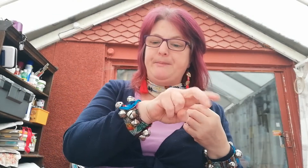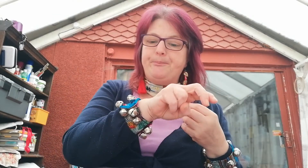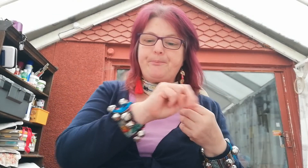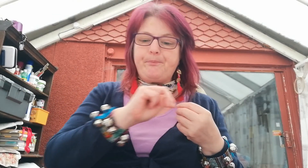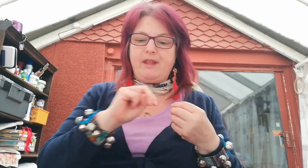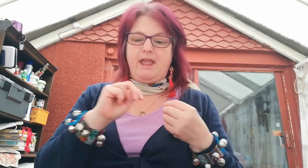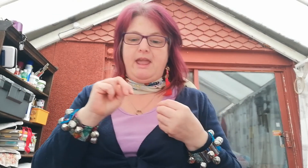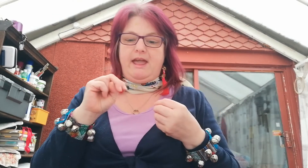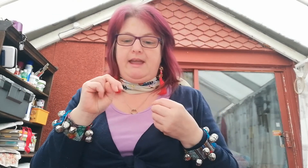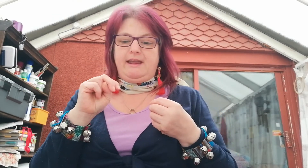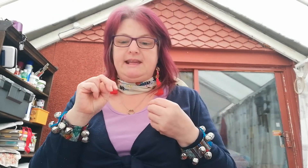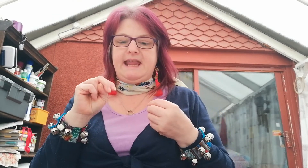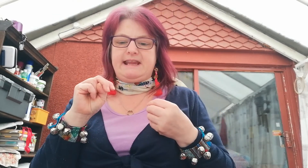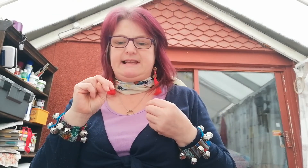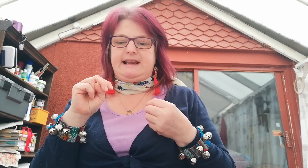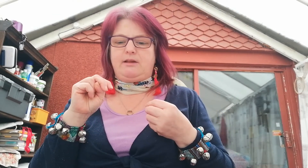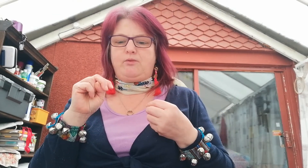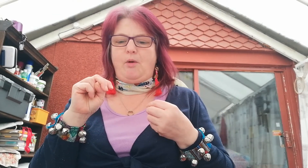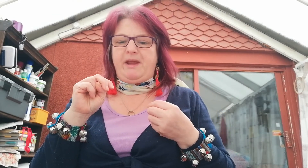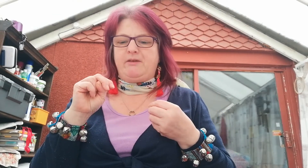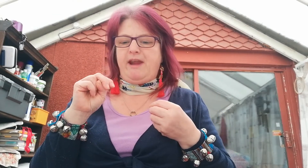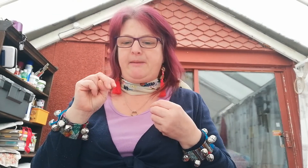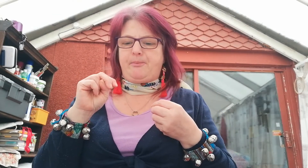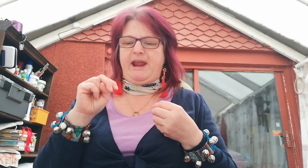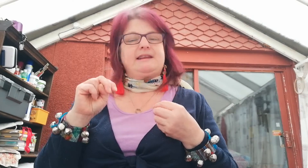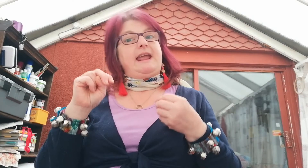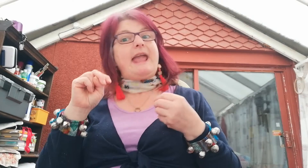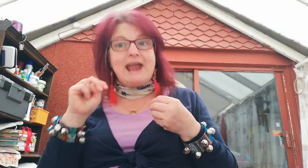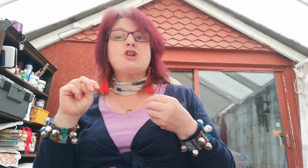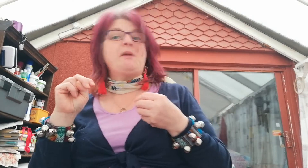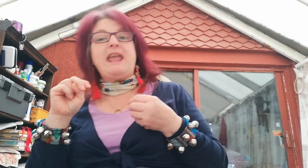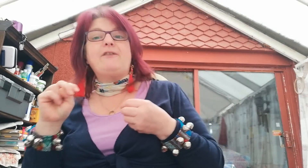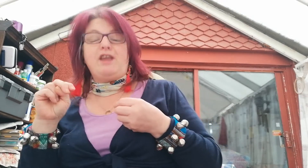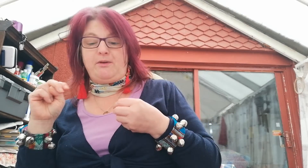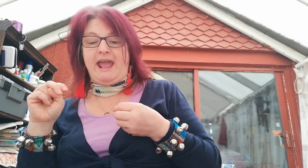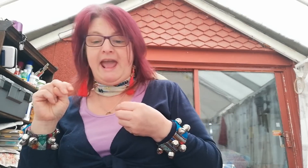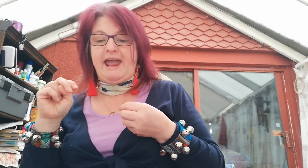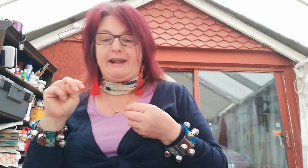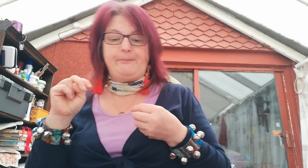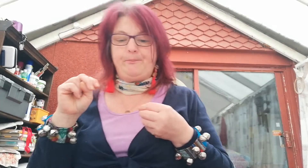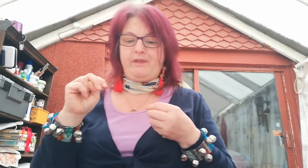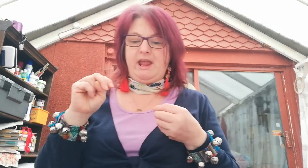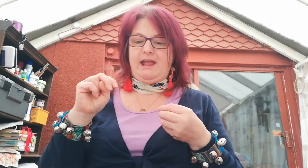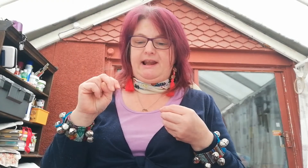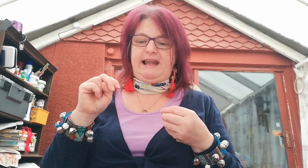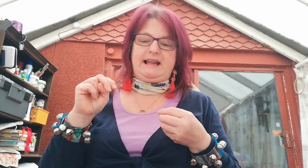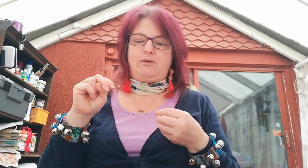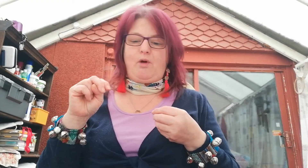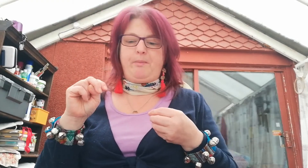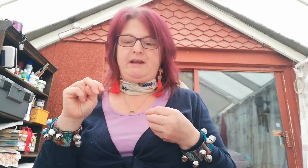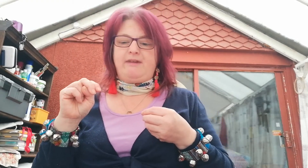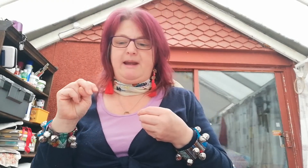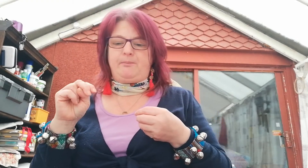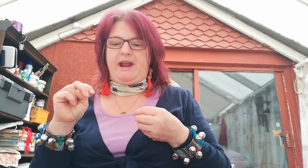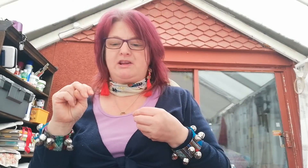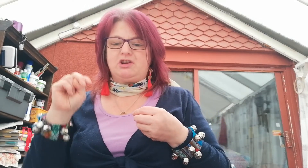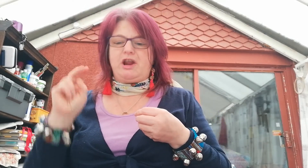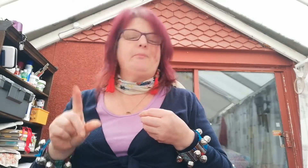Then, says Little Robin Redbreast. Says catch me if you can. Little Robin Redbreast jumped